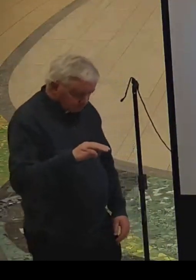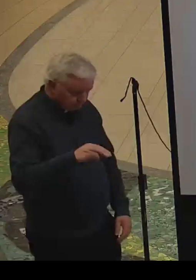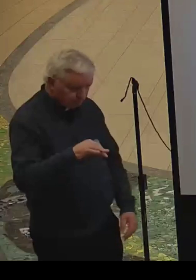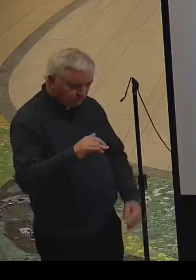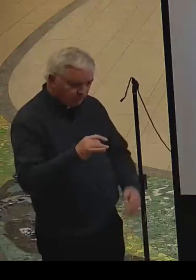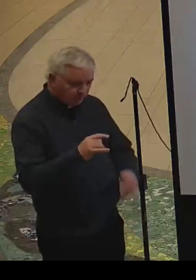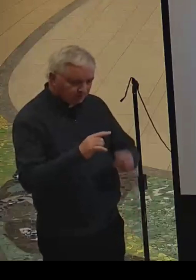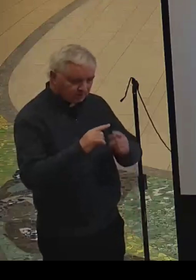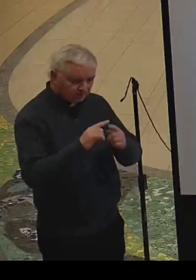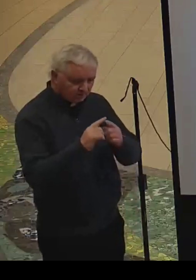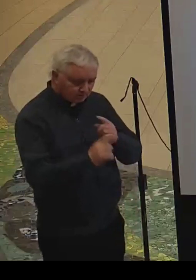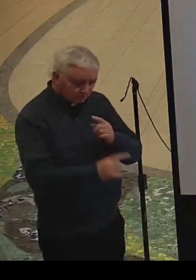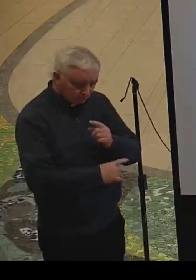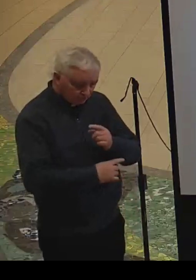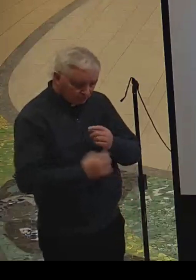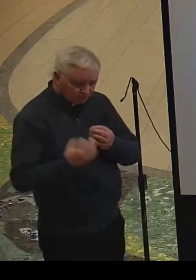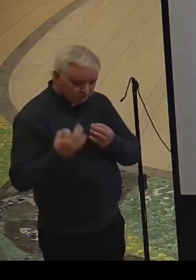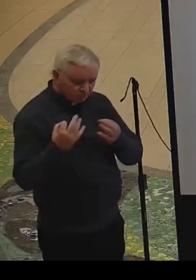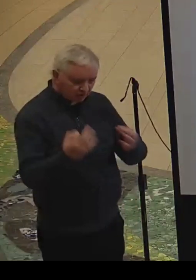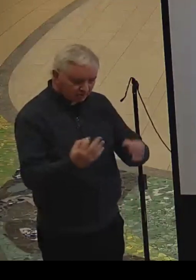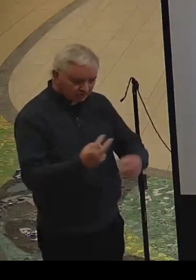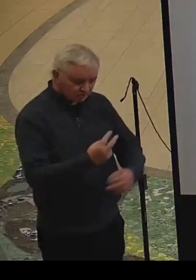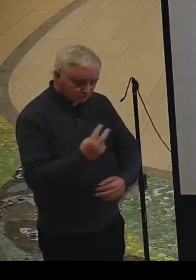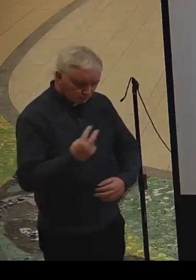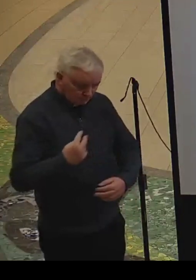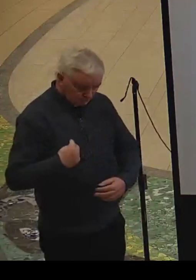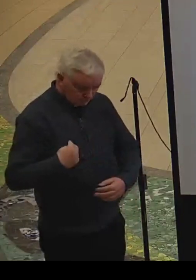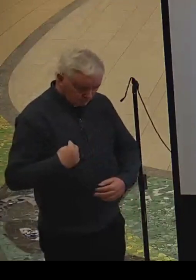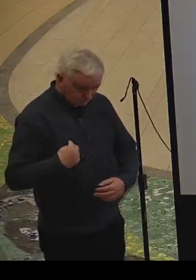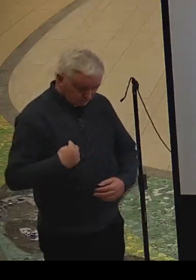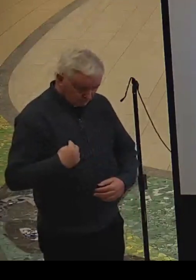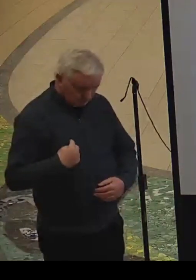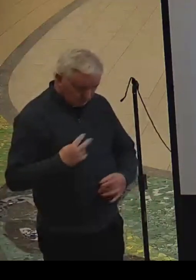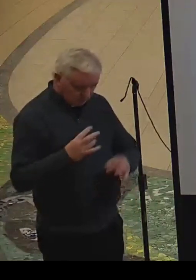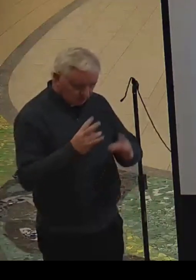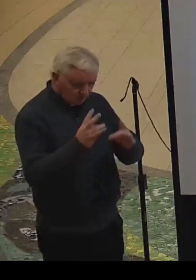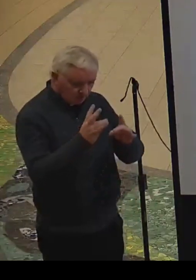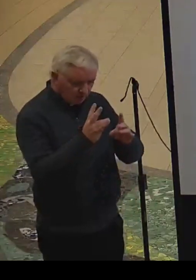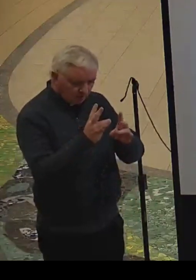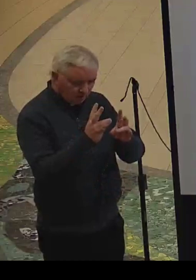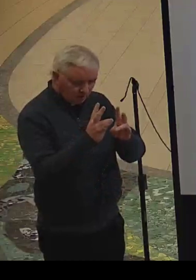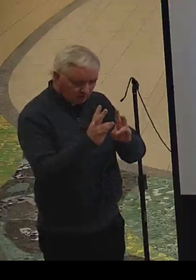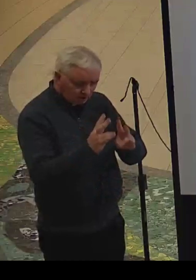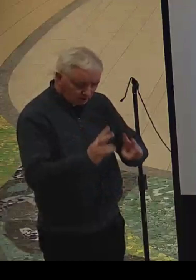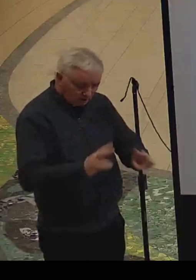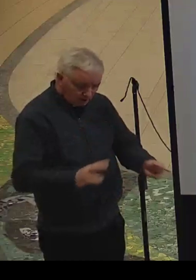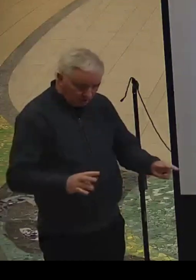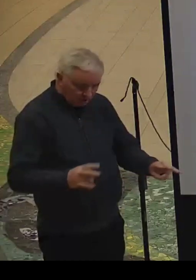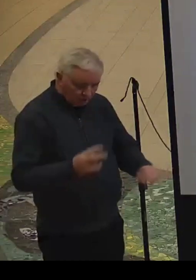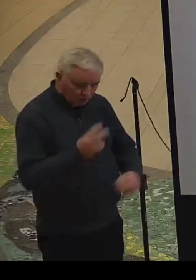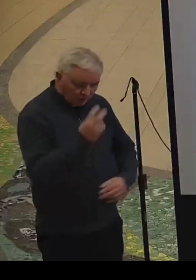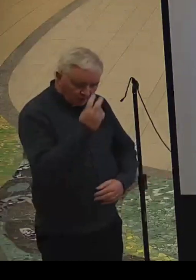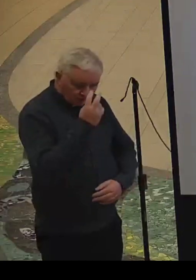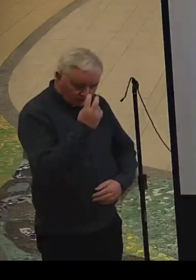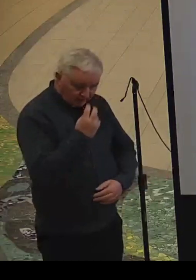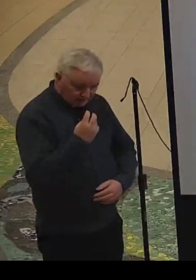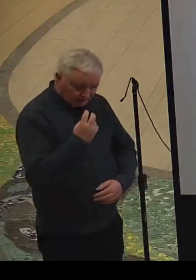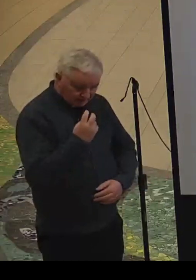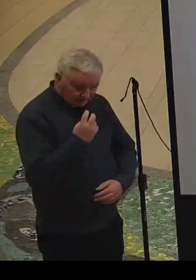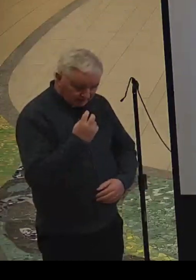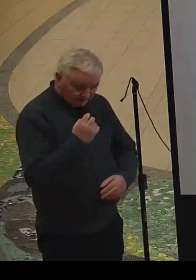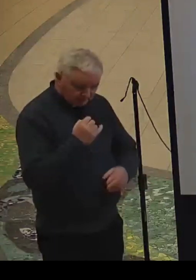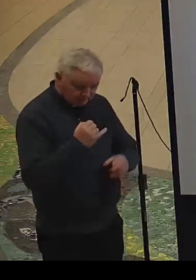May the Lord grant to us a quiet